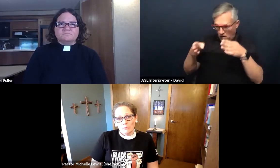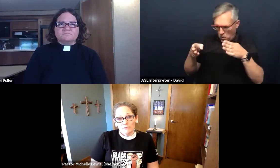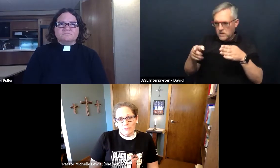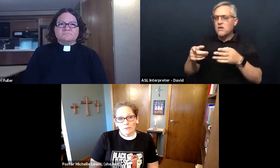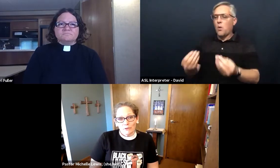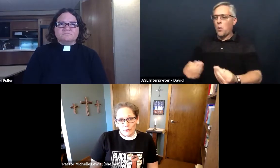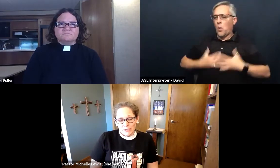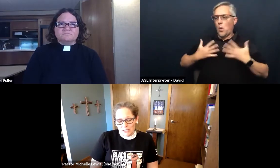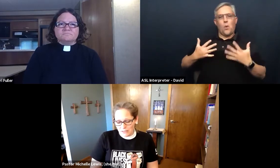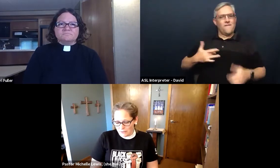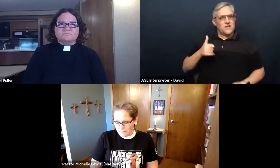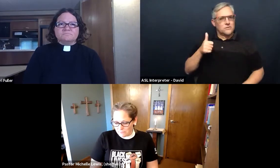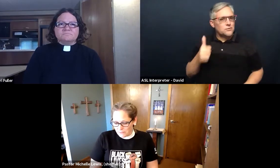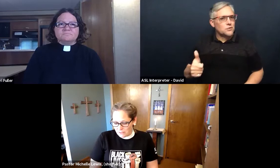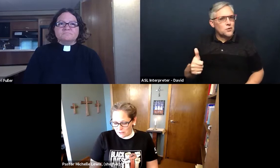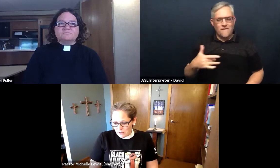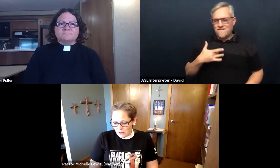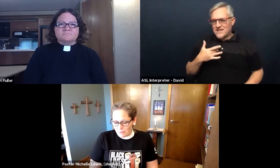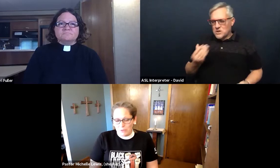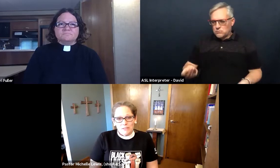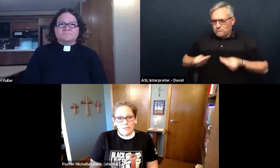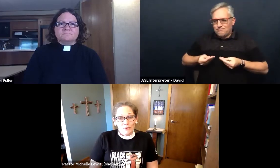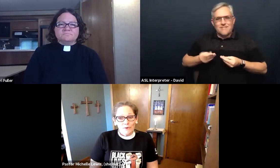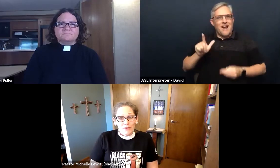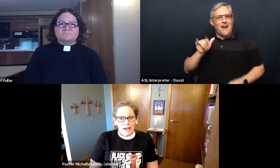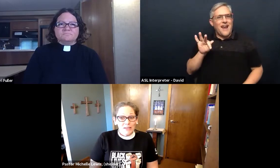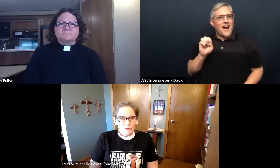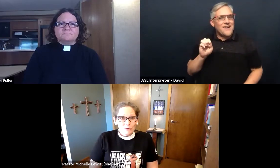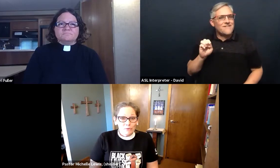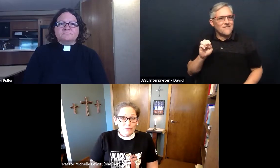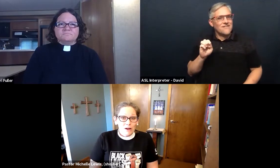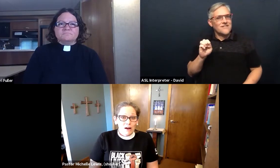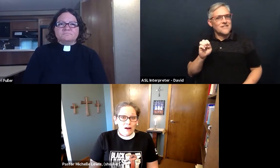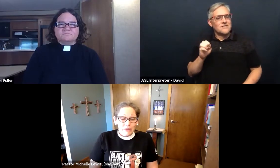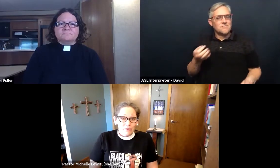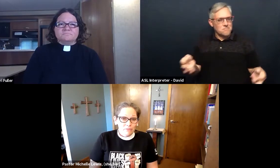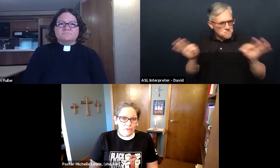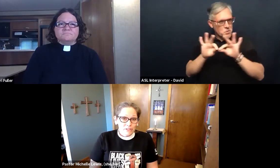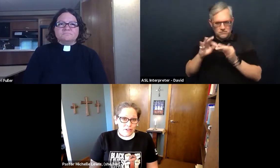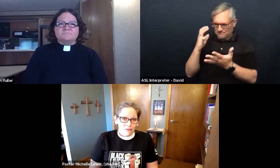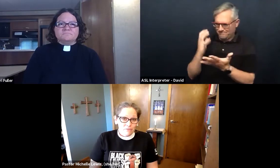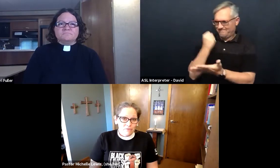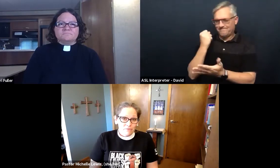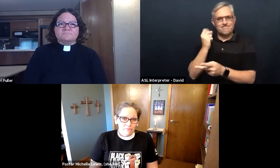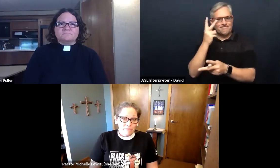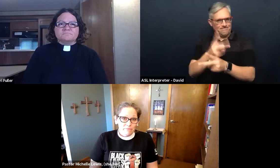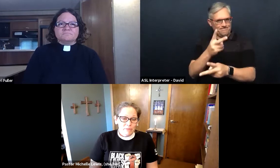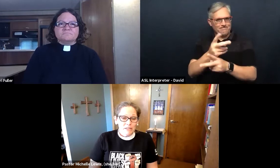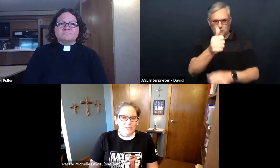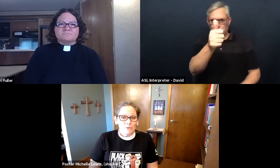you feel good so that you are caring for yourself because we